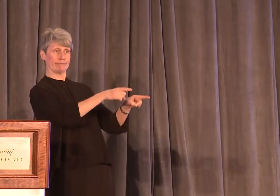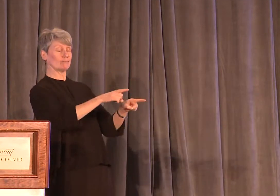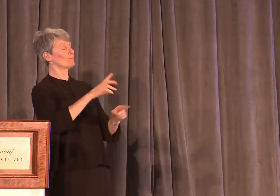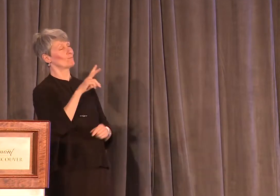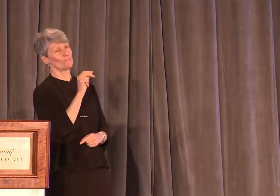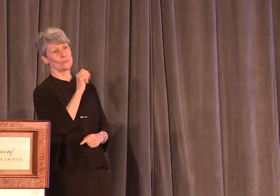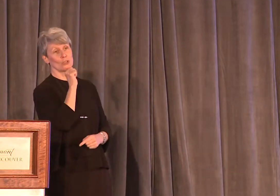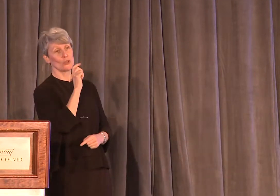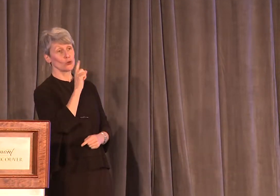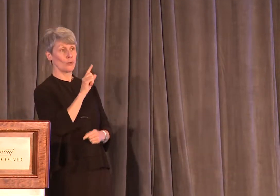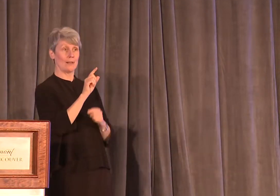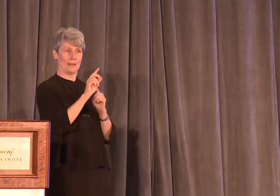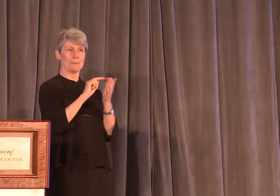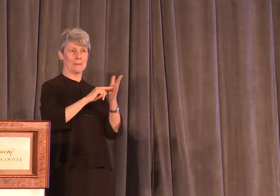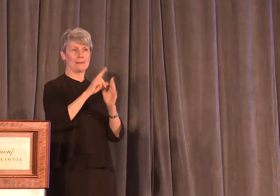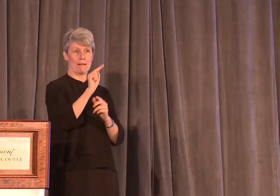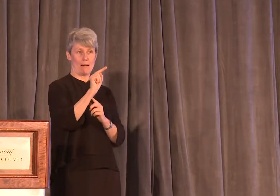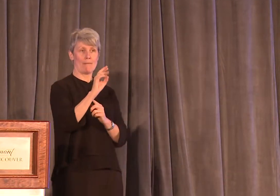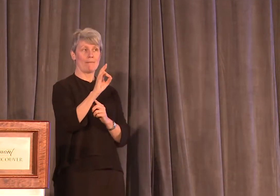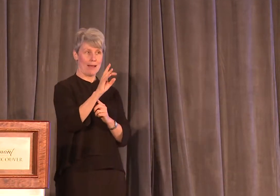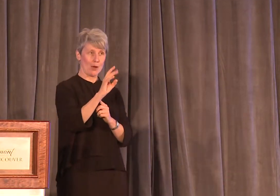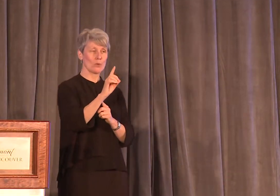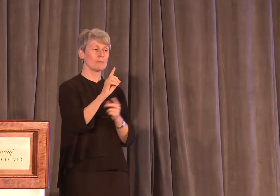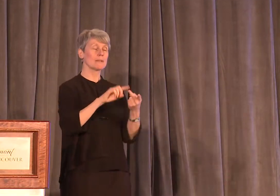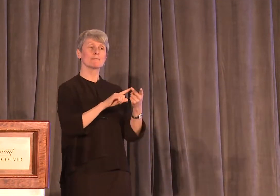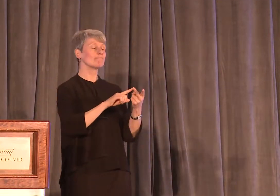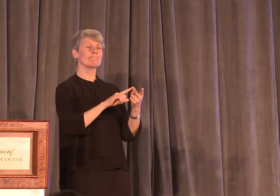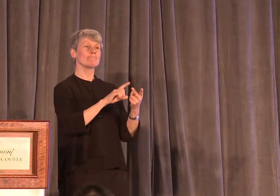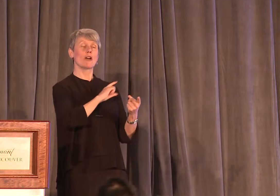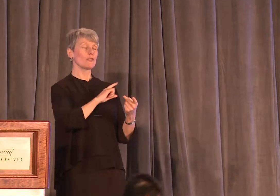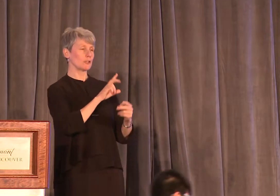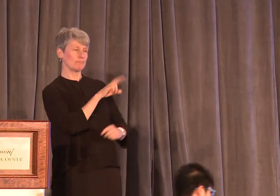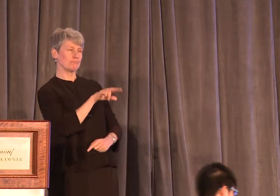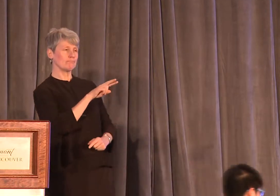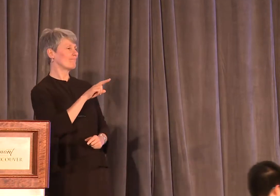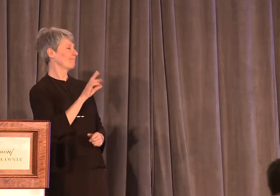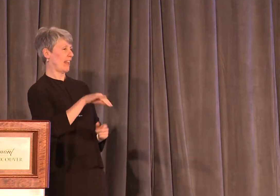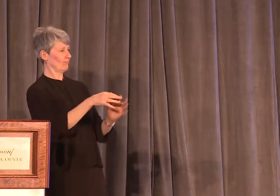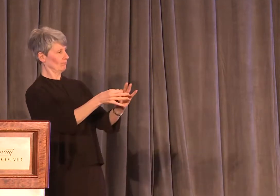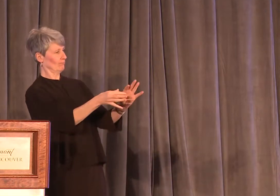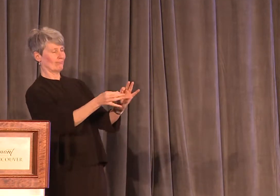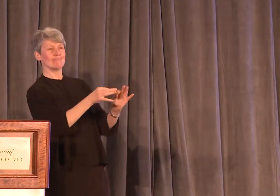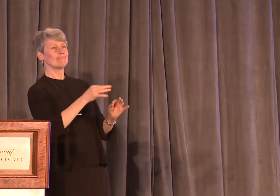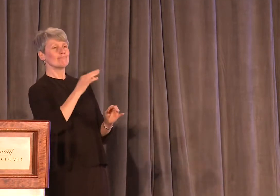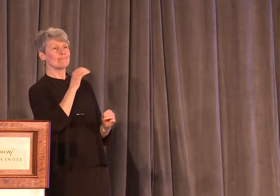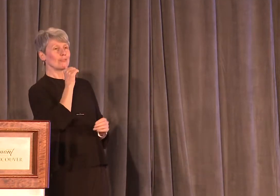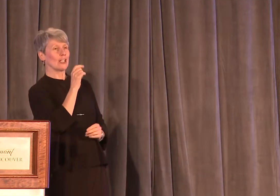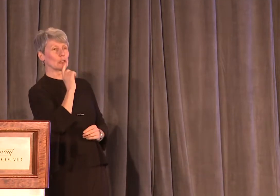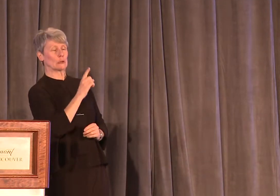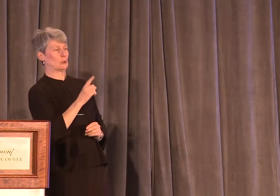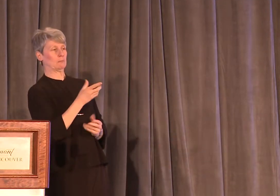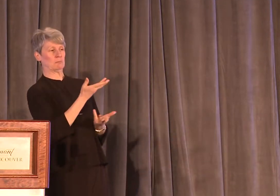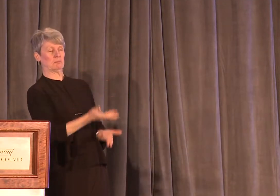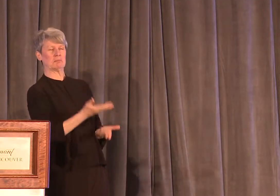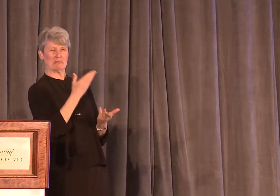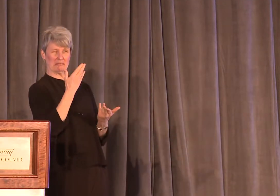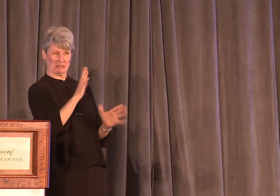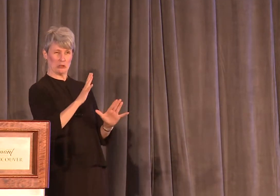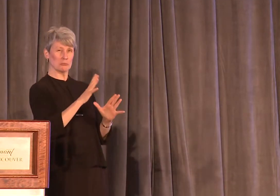That's what unfounded is. It's the officer does not believe a violation of the law occurred or was attempted.